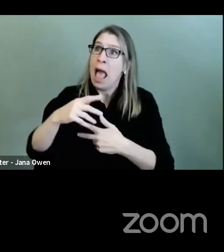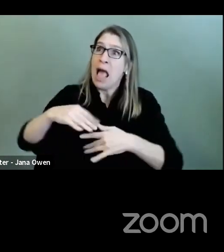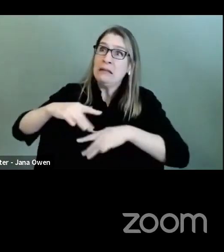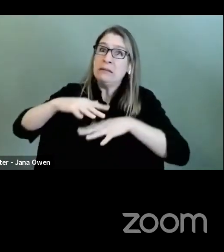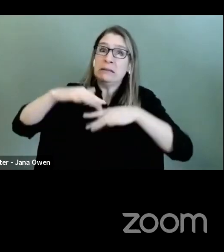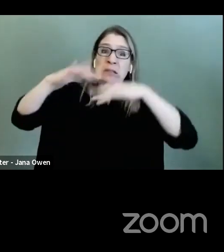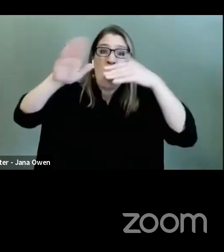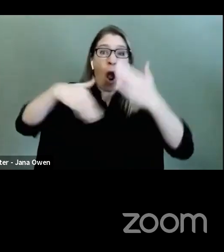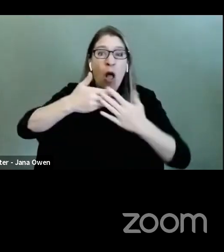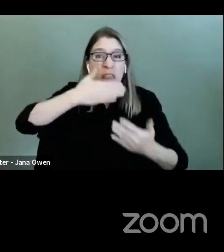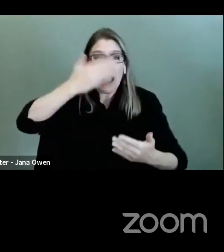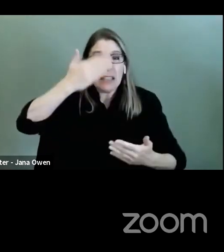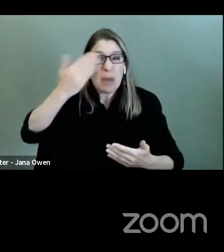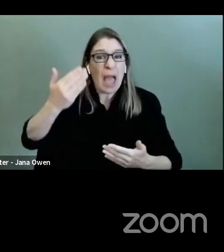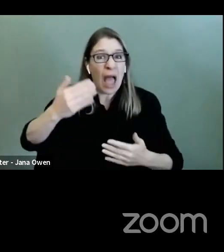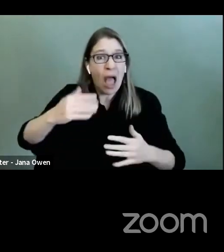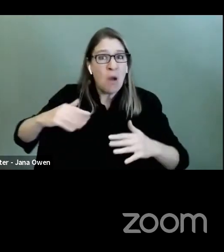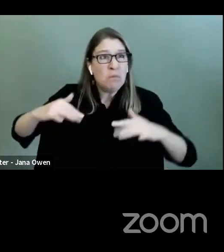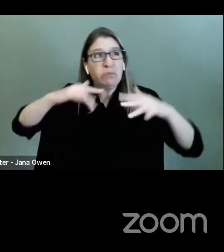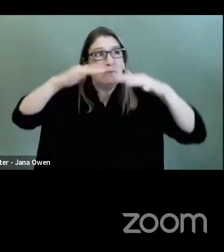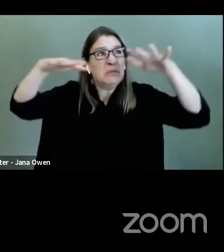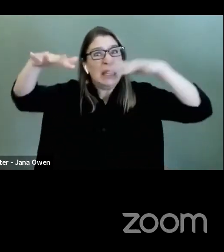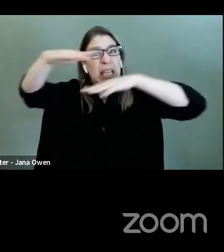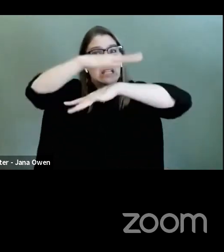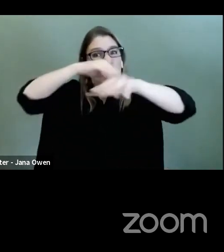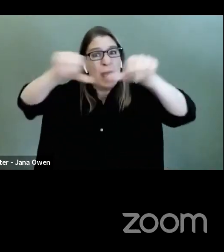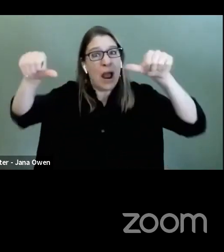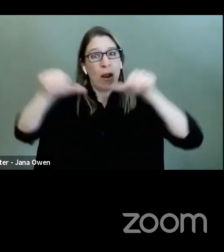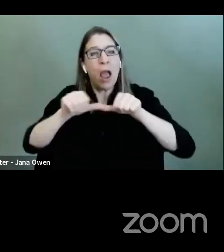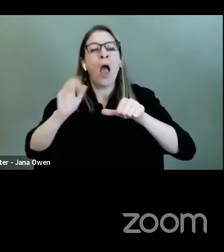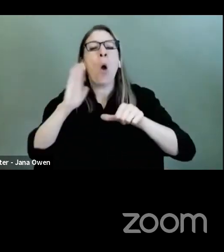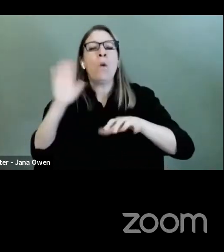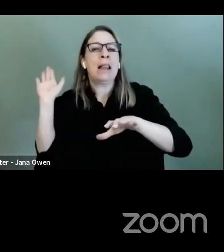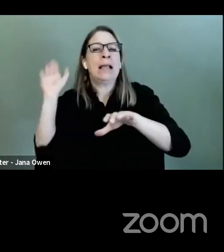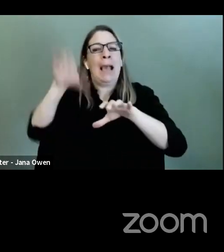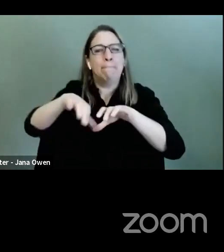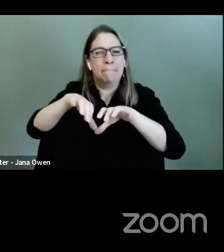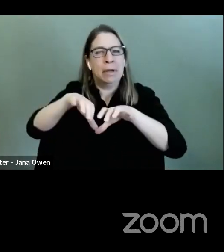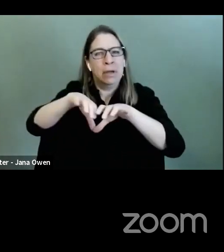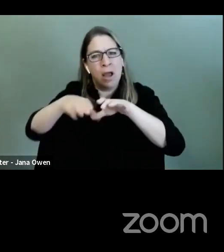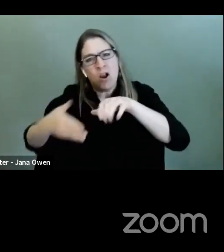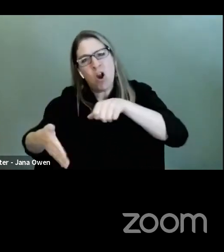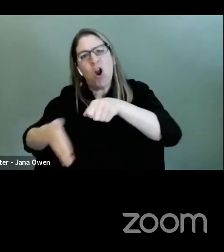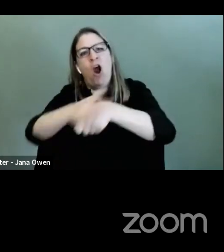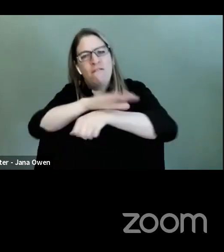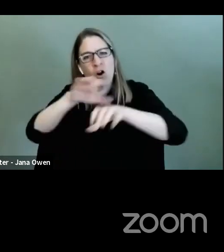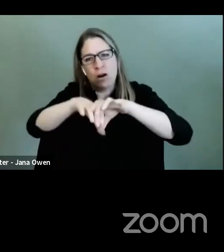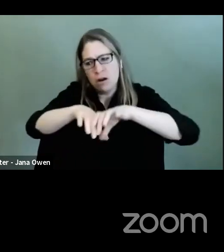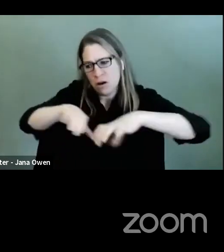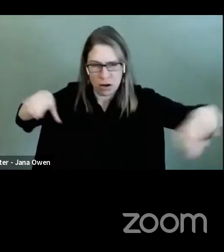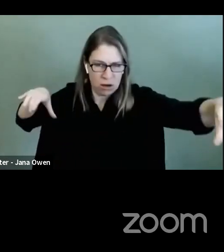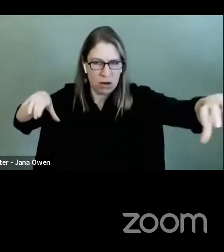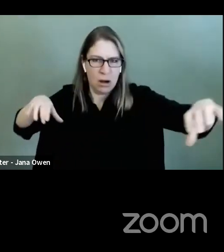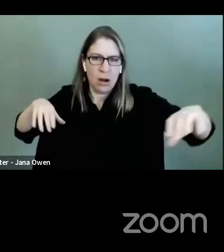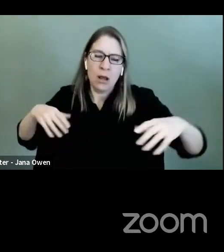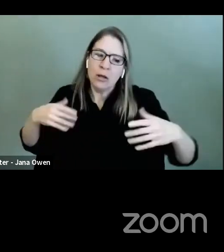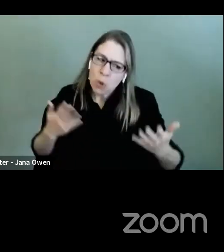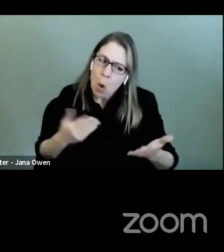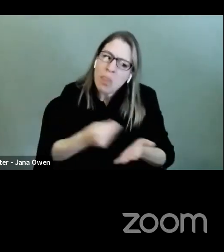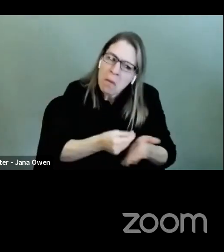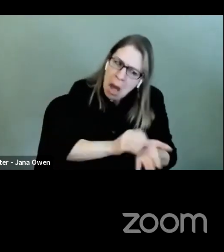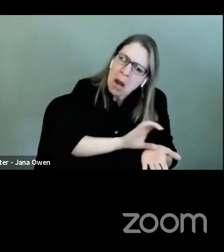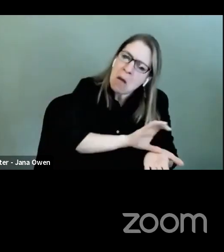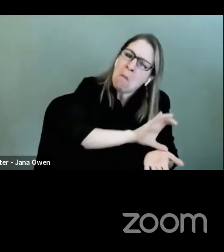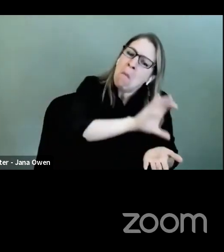really need to maximize our funding of it to actually get it done.